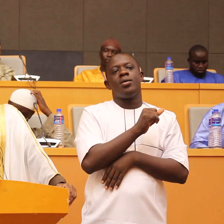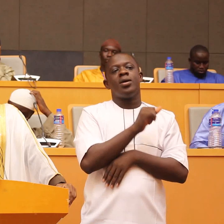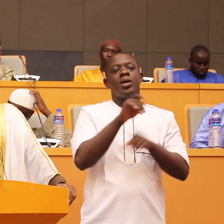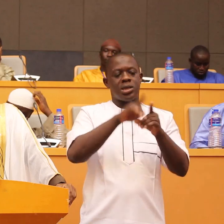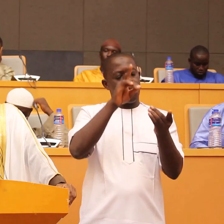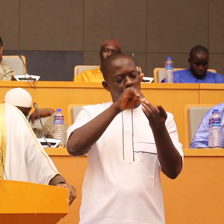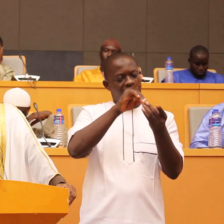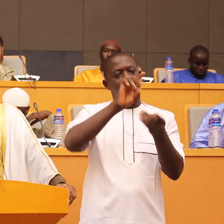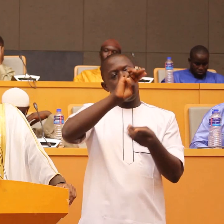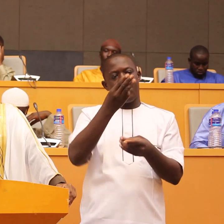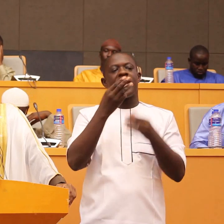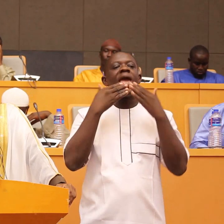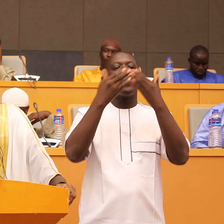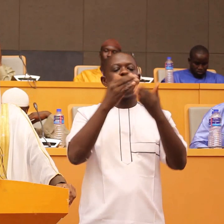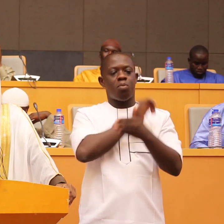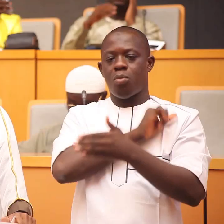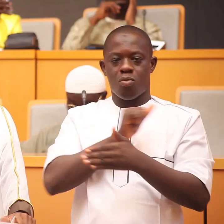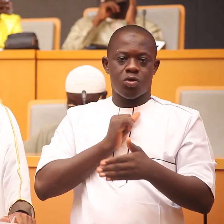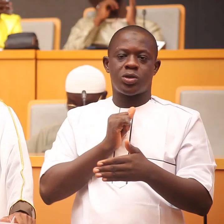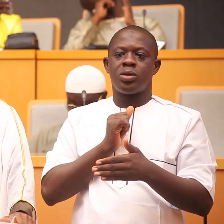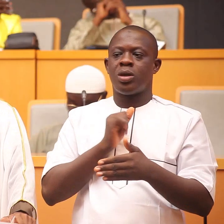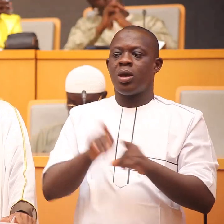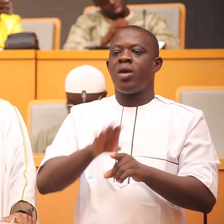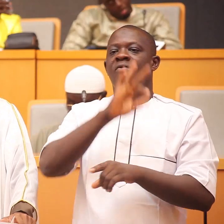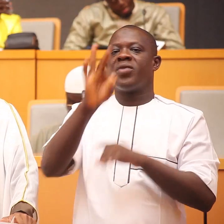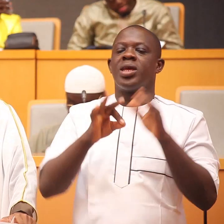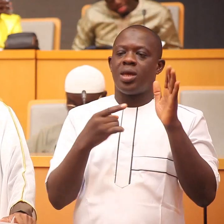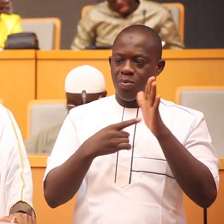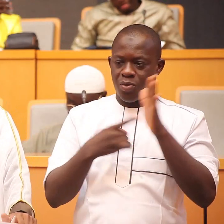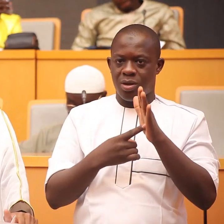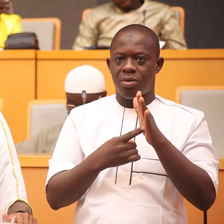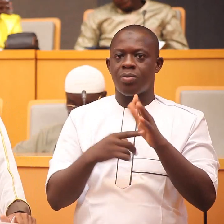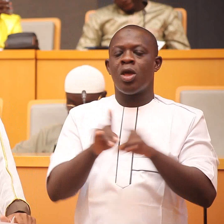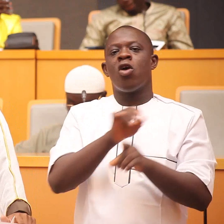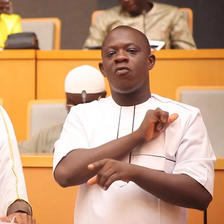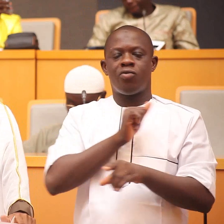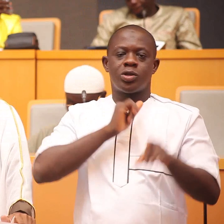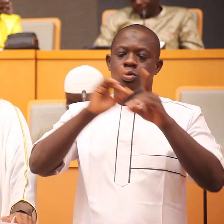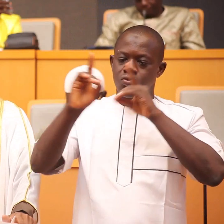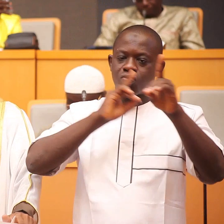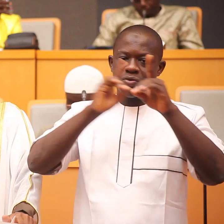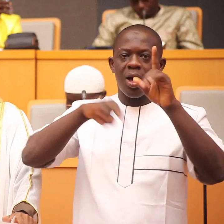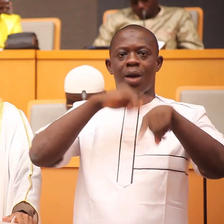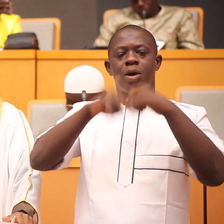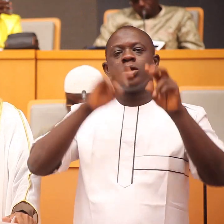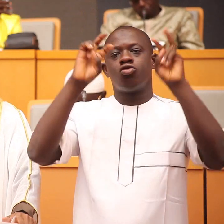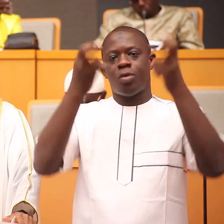informed us in the hadith it's very important for us to discuss about this topic